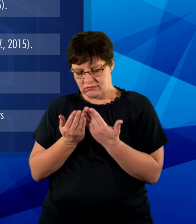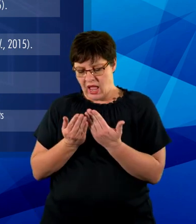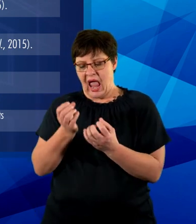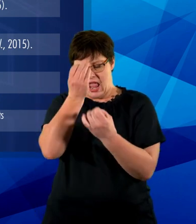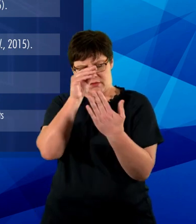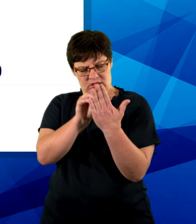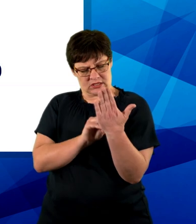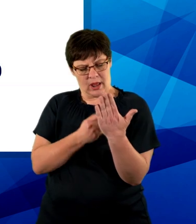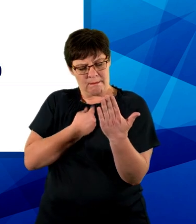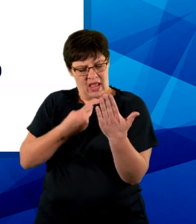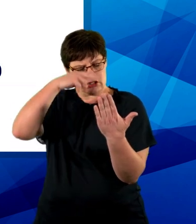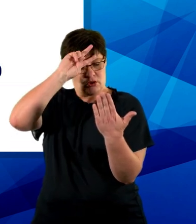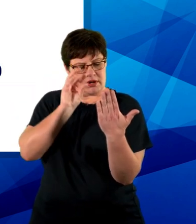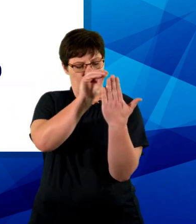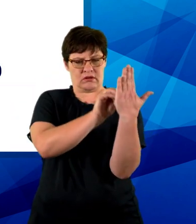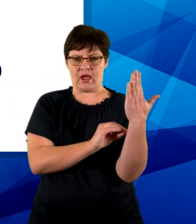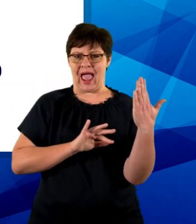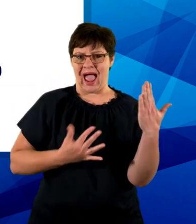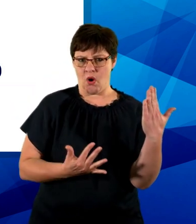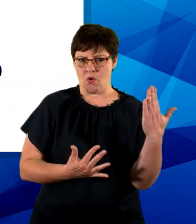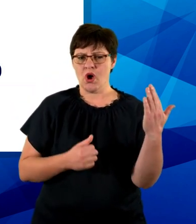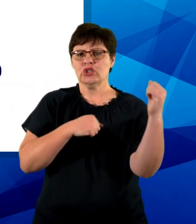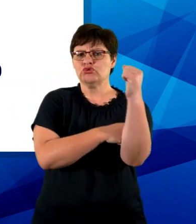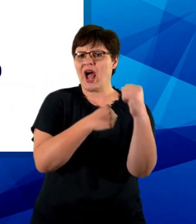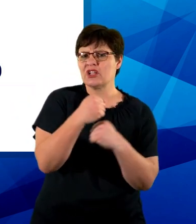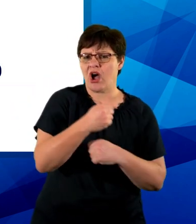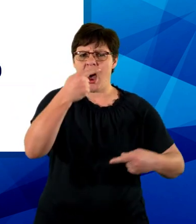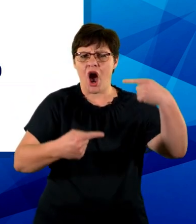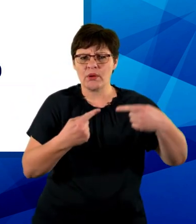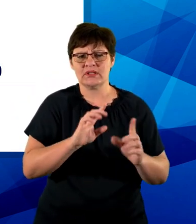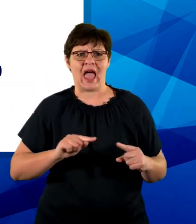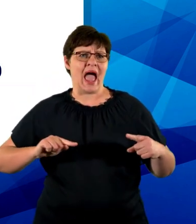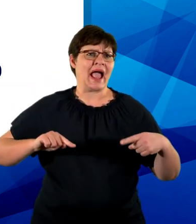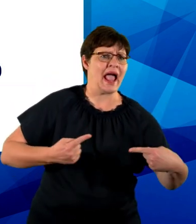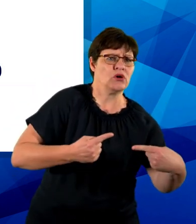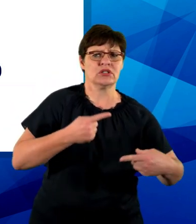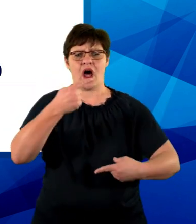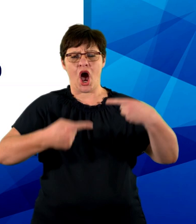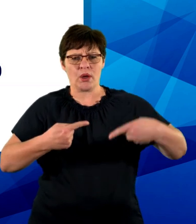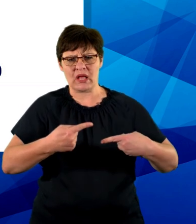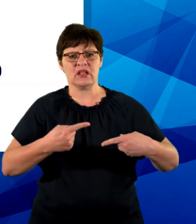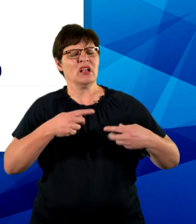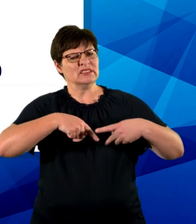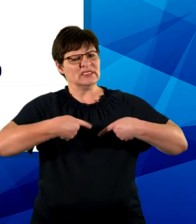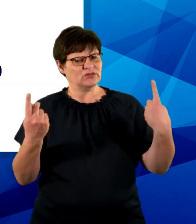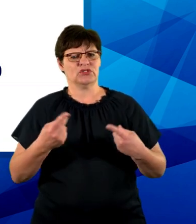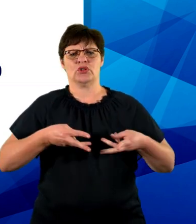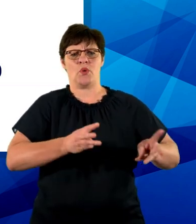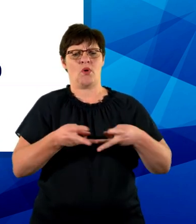it. There are multiple ways to structure an argument and counter-argument sequence. When you show that both sides of an argument have been